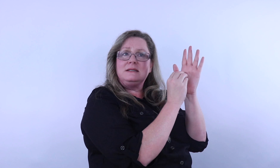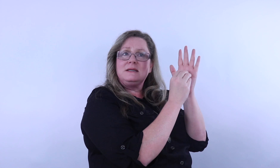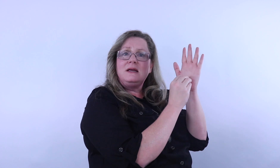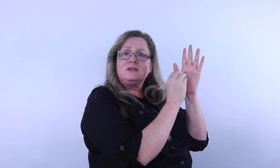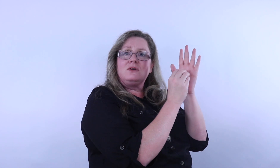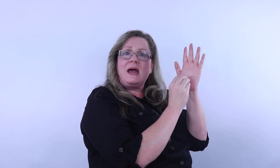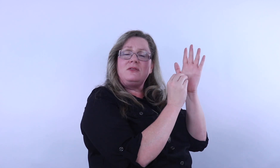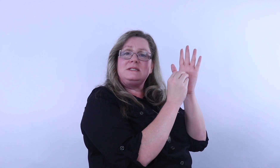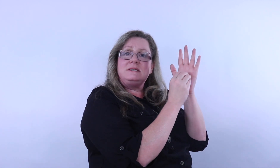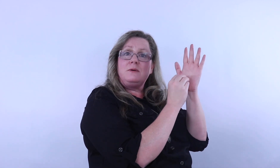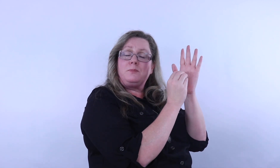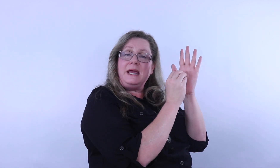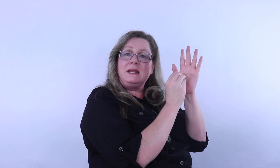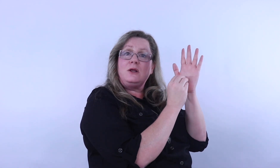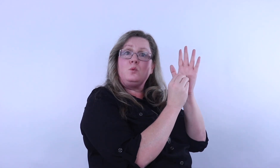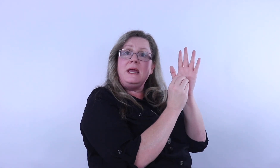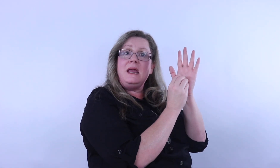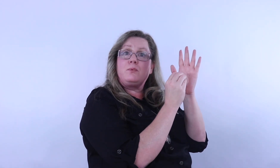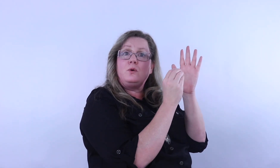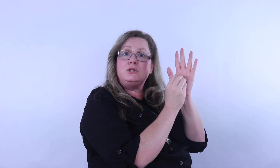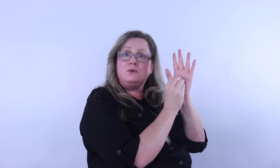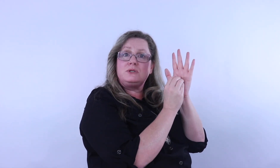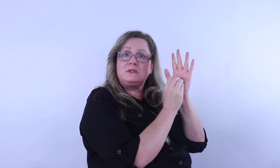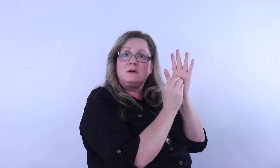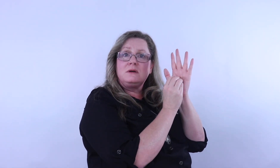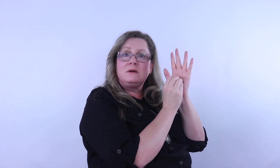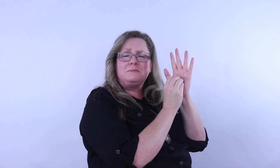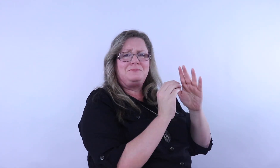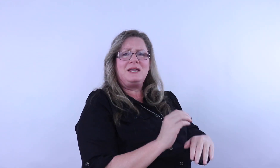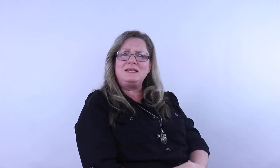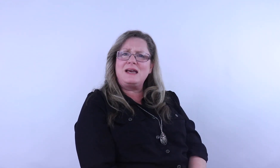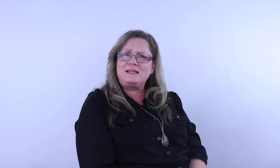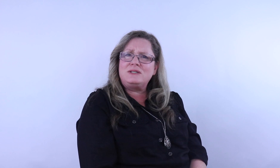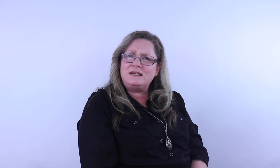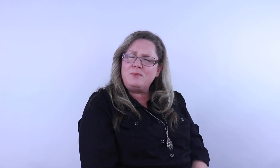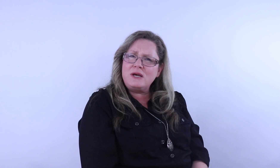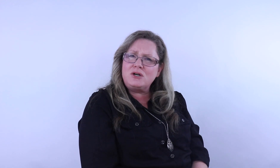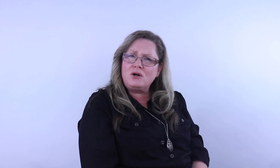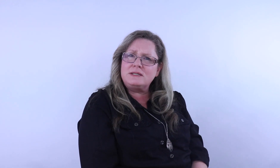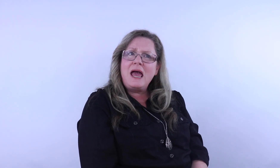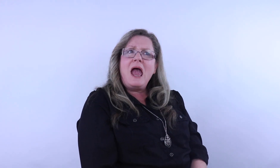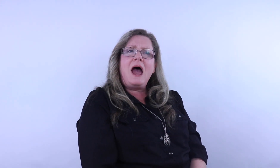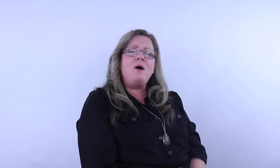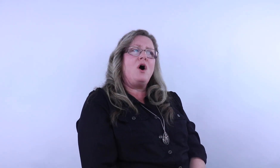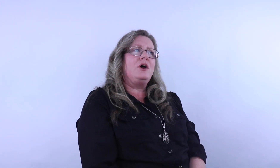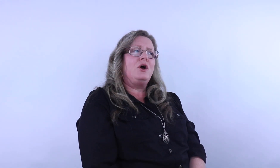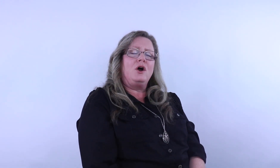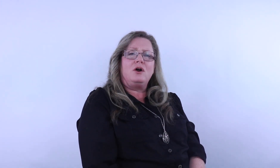so that it's the plant can reproduce. Doesn't that sound silly boys and girls? How on earth